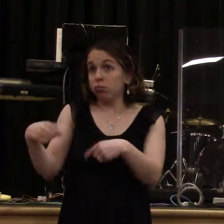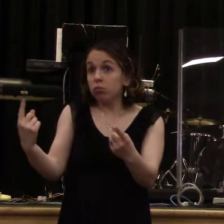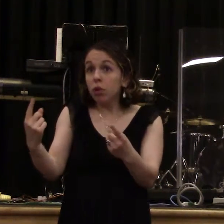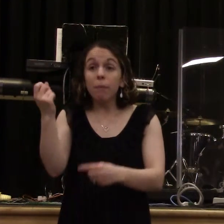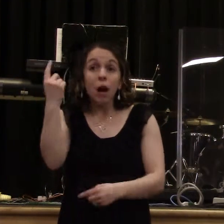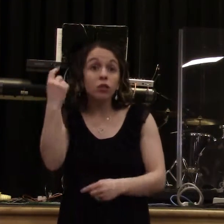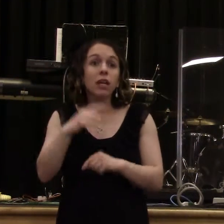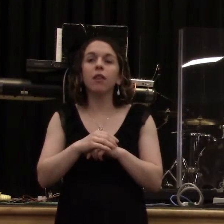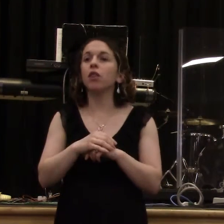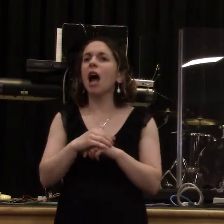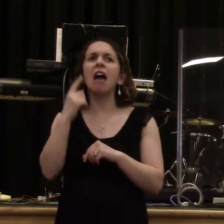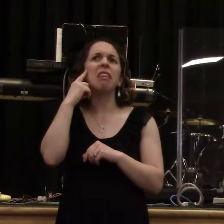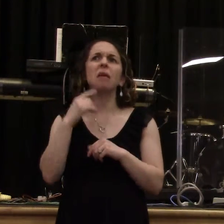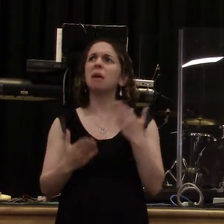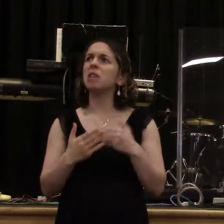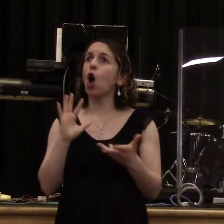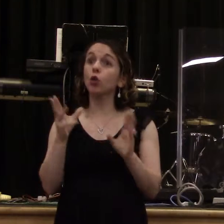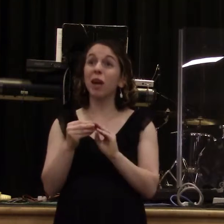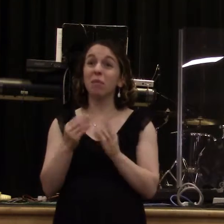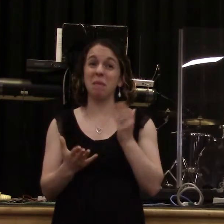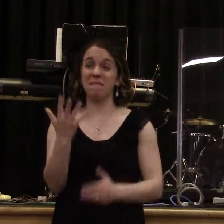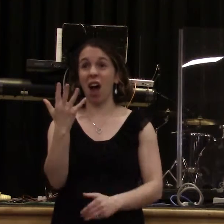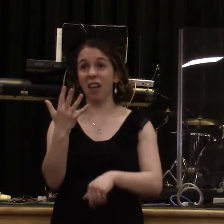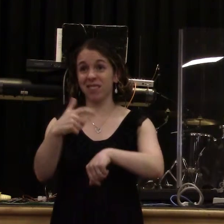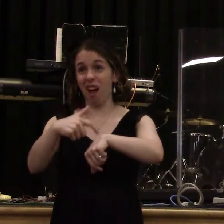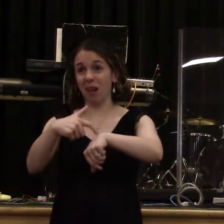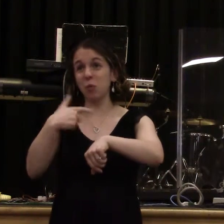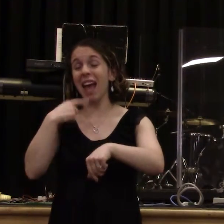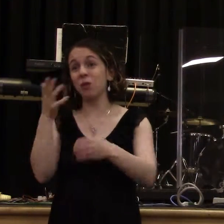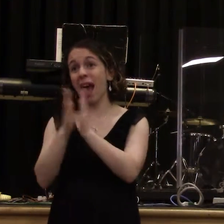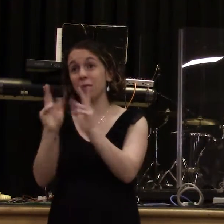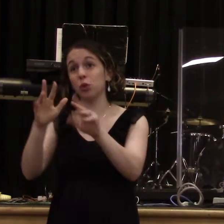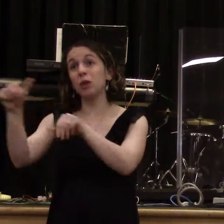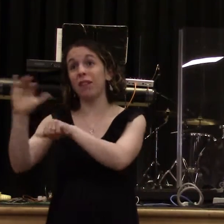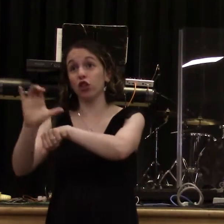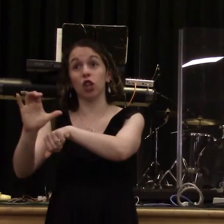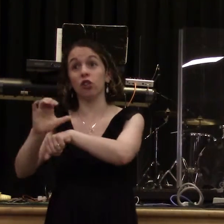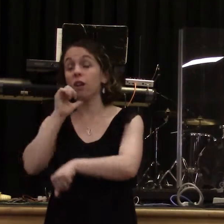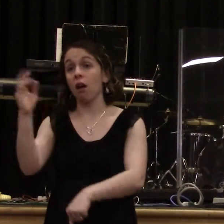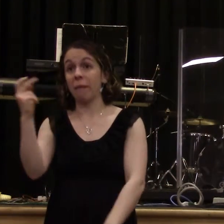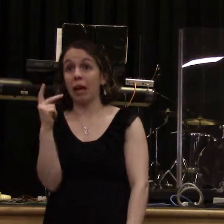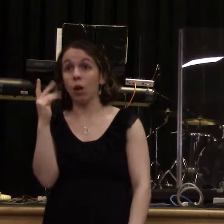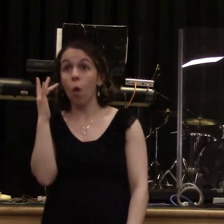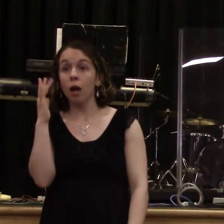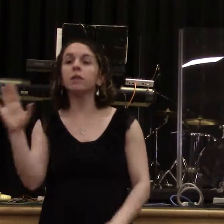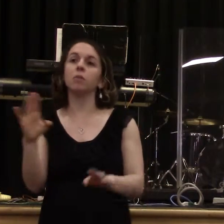propagate things that were not of God. And let me just say this. As a leadership in this church, okay, we will not allow somebody